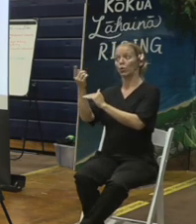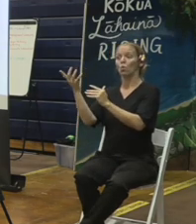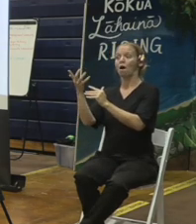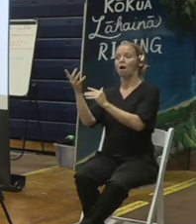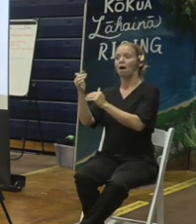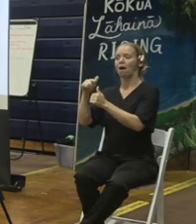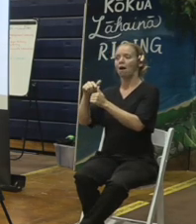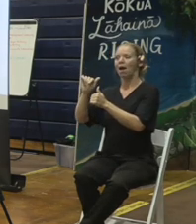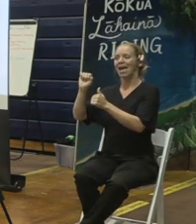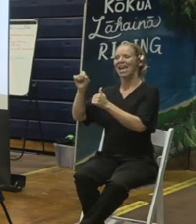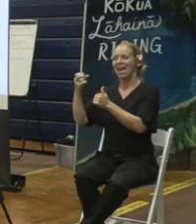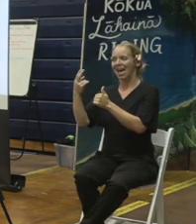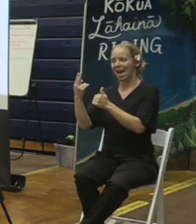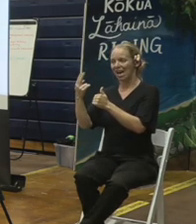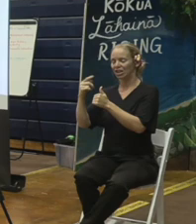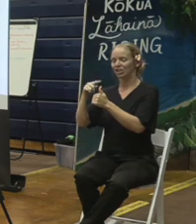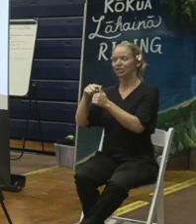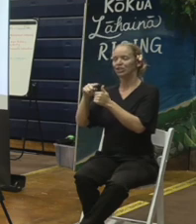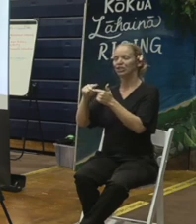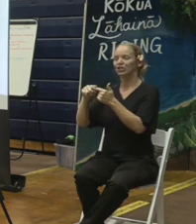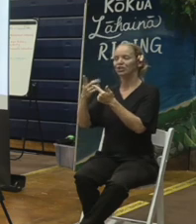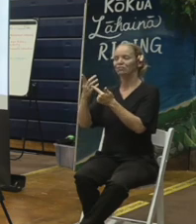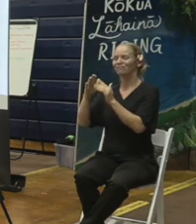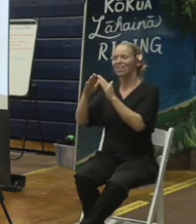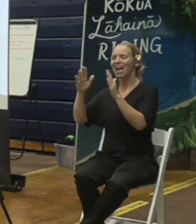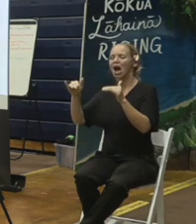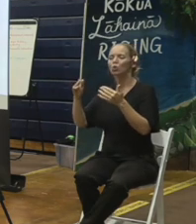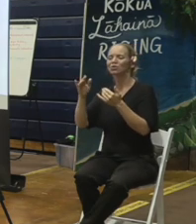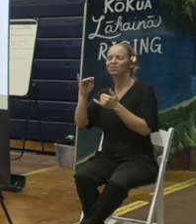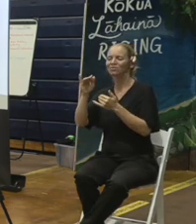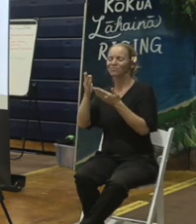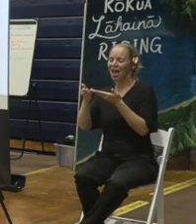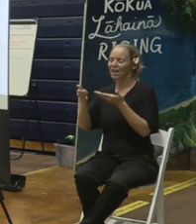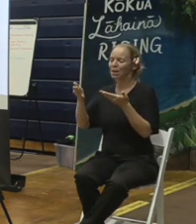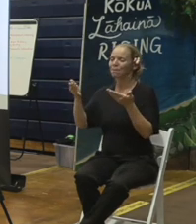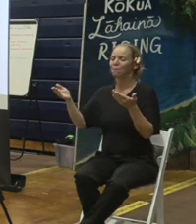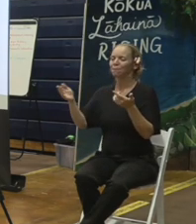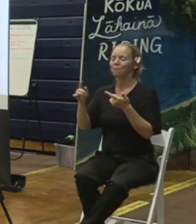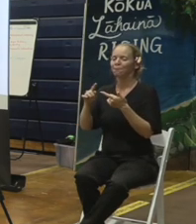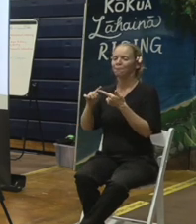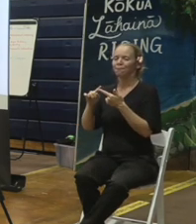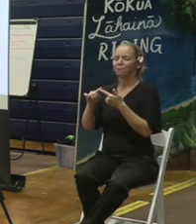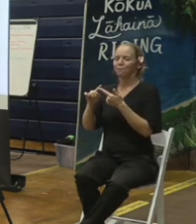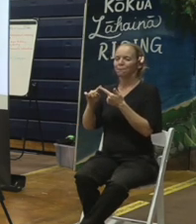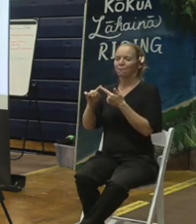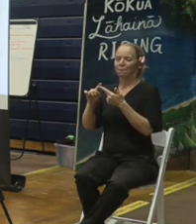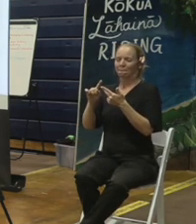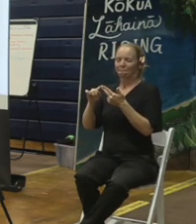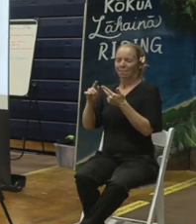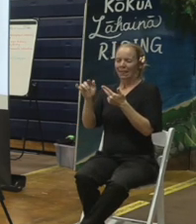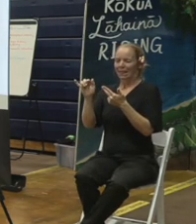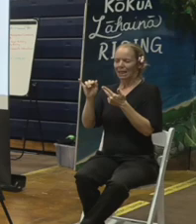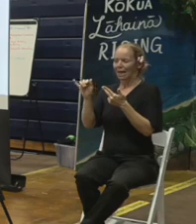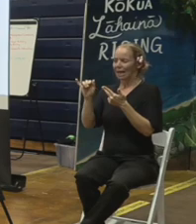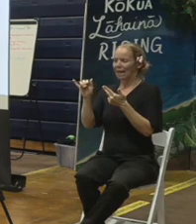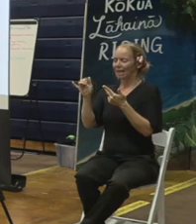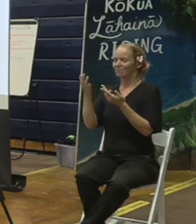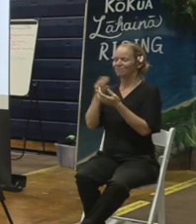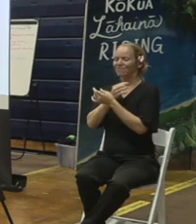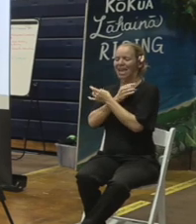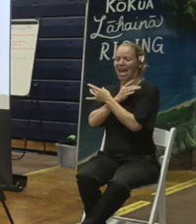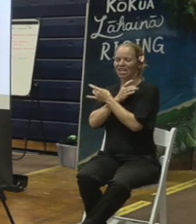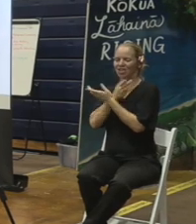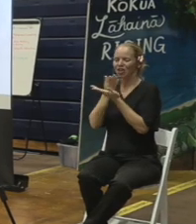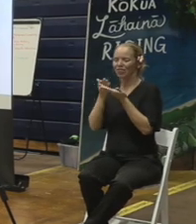burned household items, and hazards to work crews such as